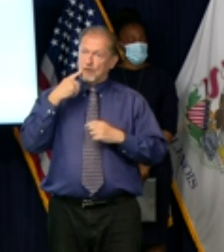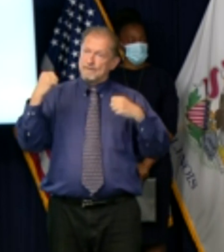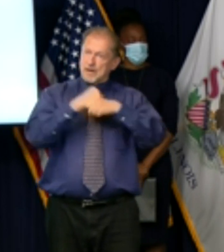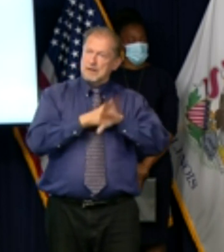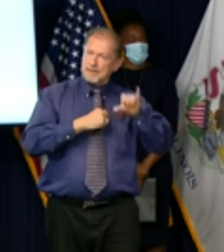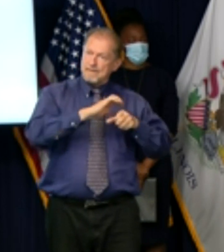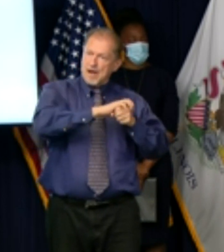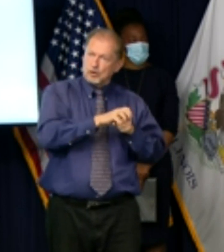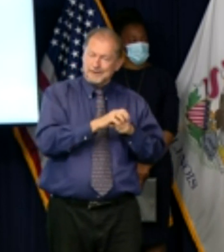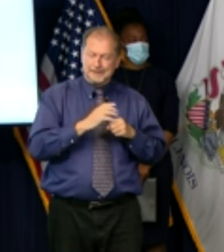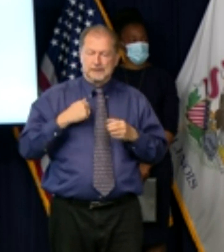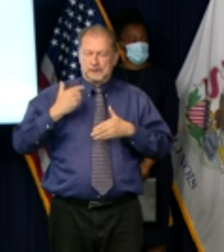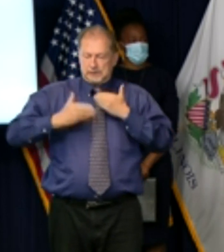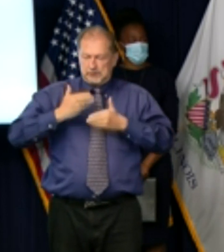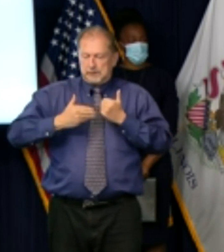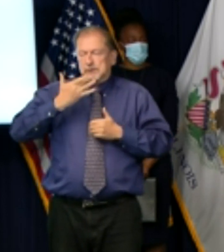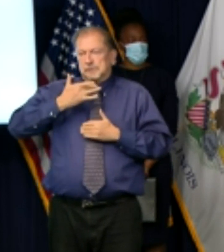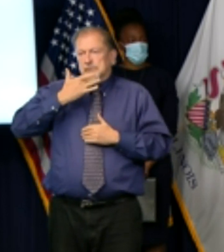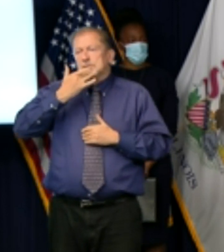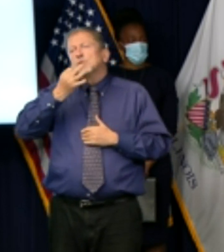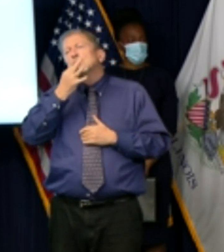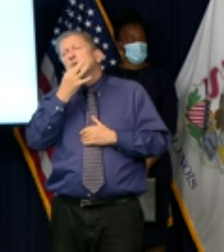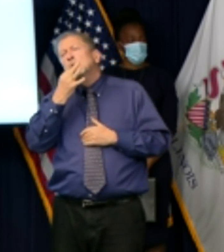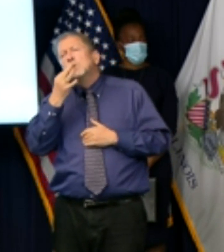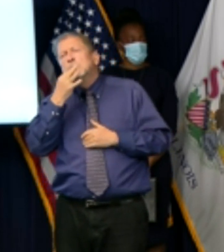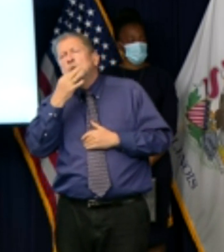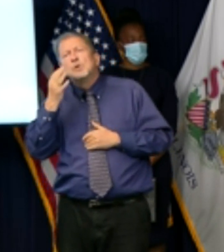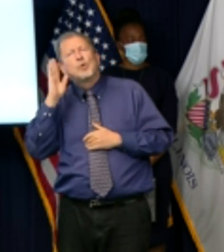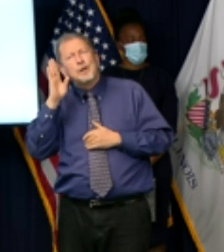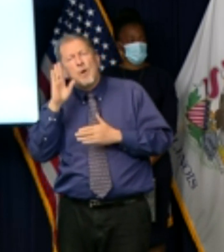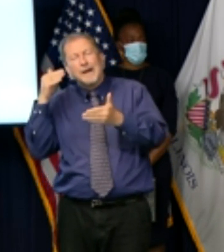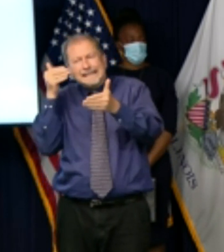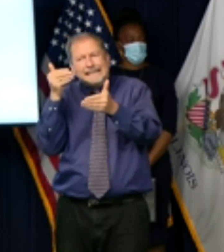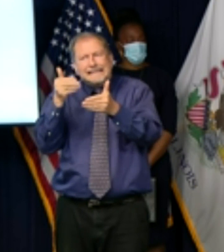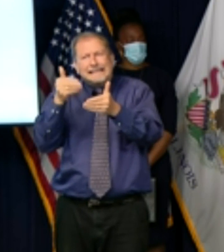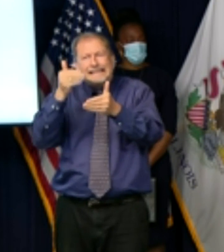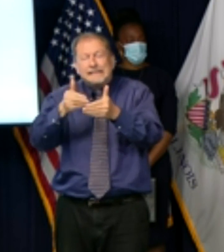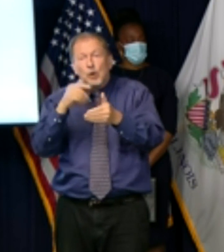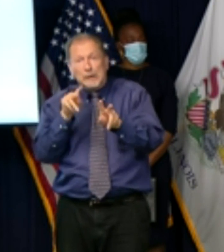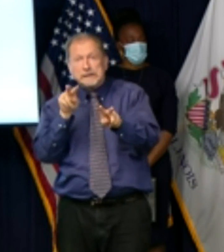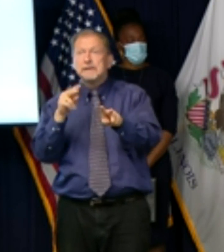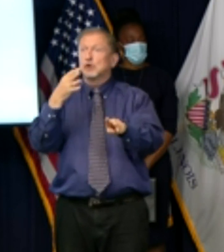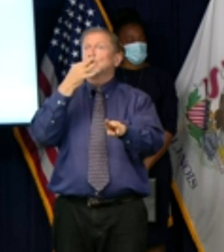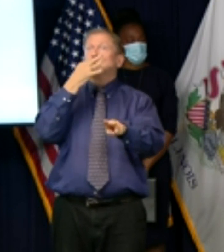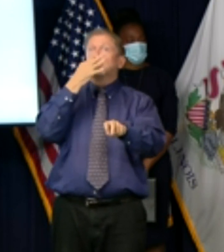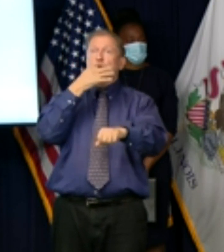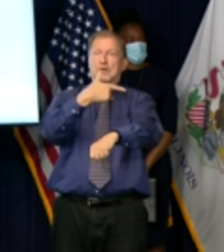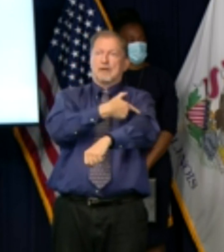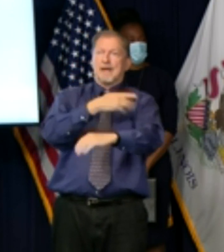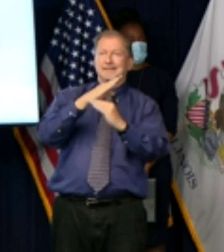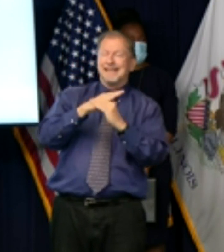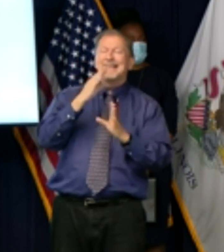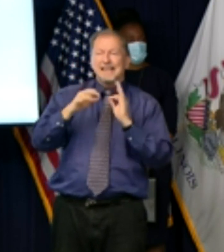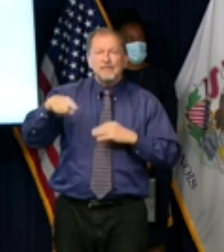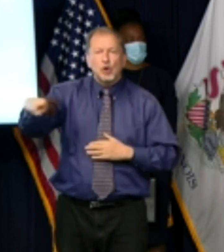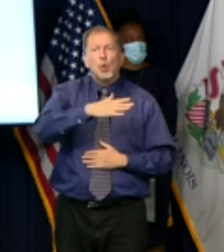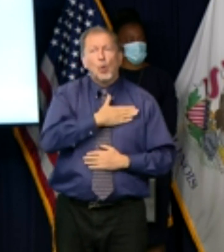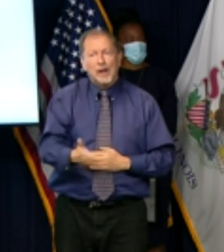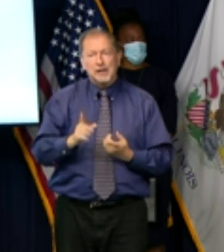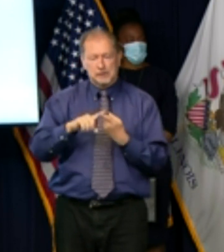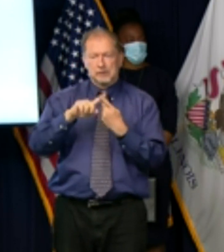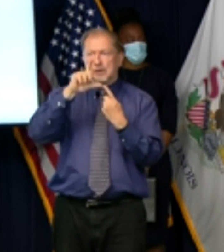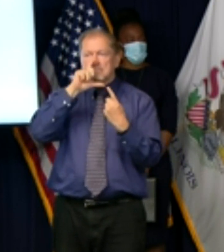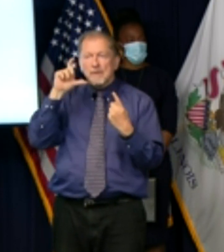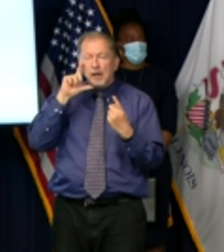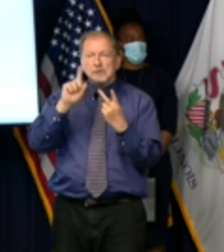you can see the vaccines are coming and if you could just hang on just just wear your mask keep your distance